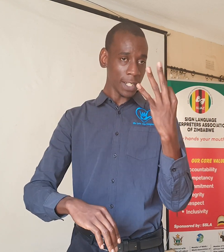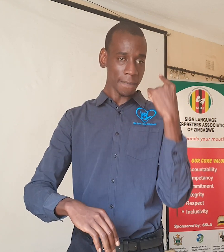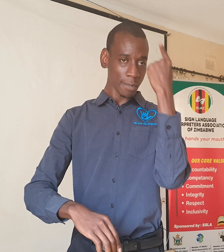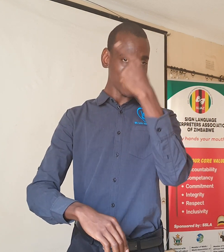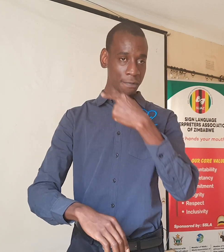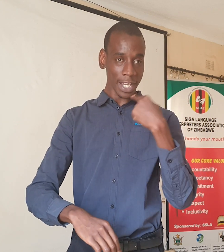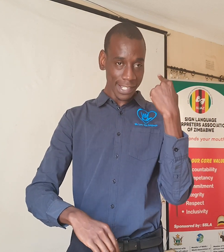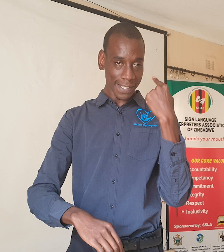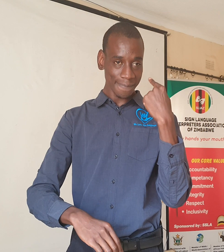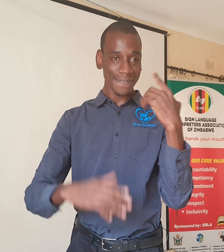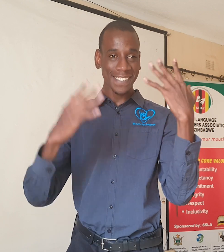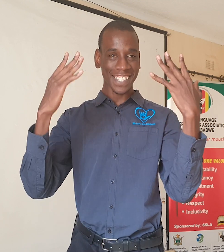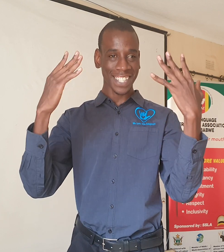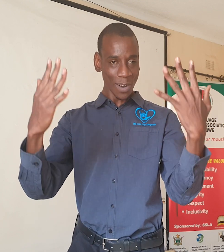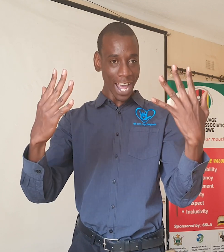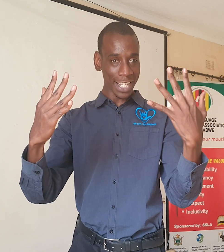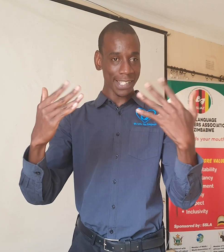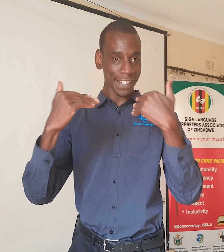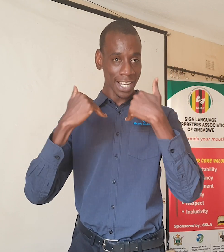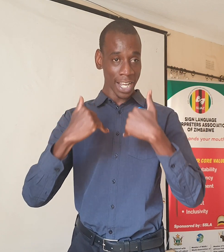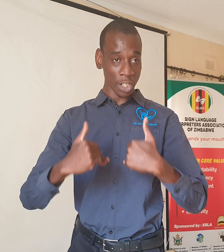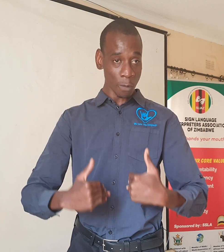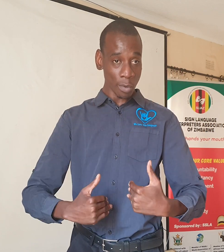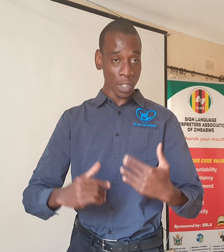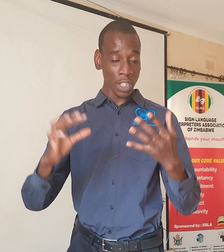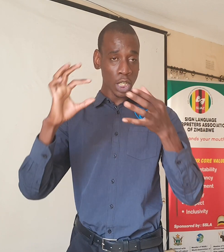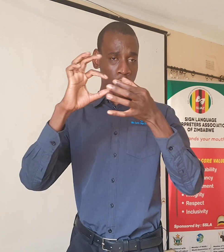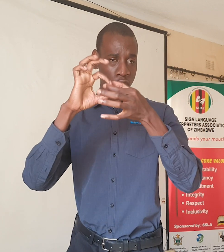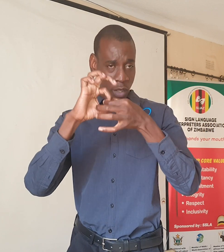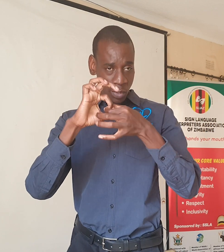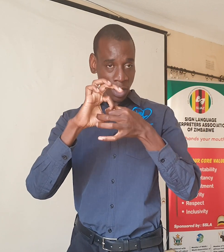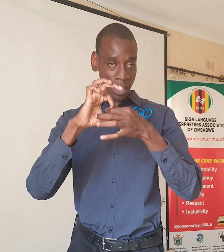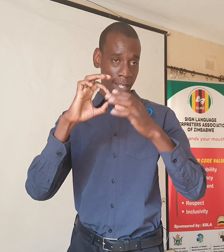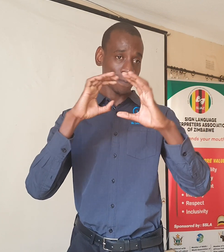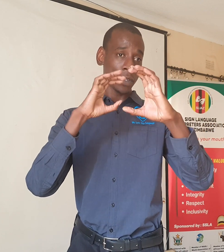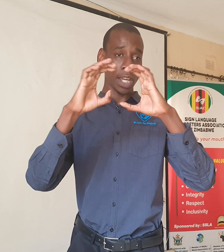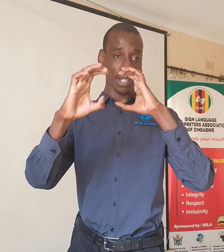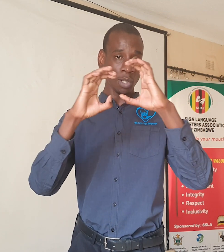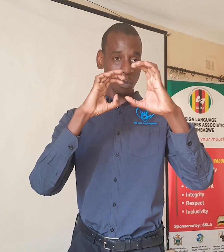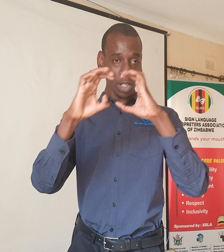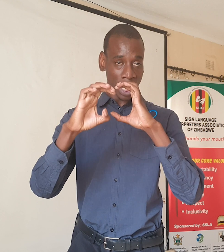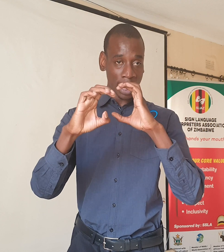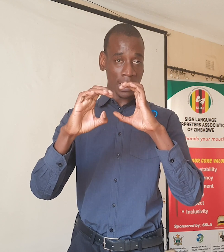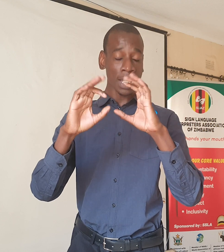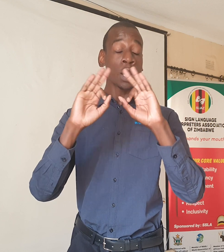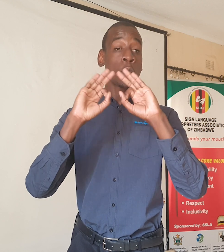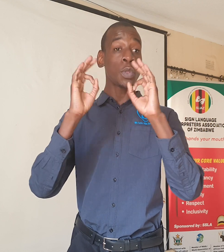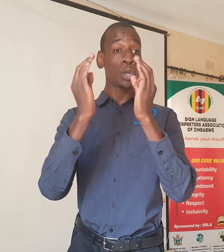your face your hands and your body they're joined together as you communicate with a